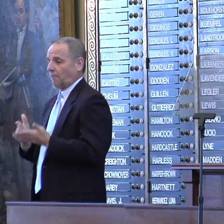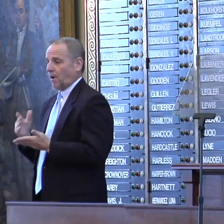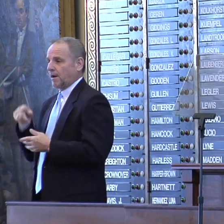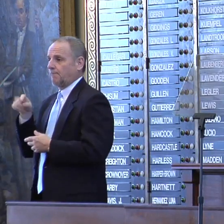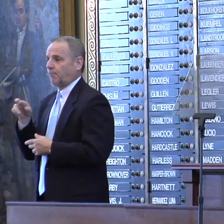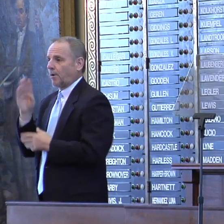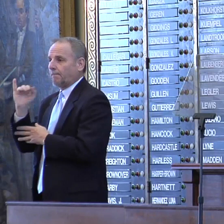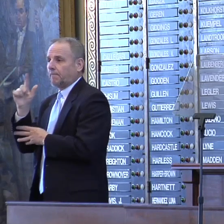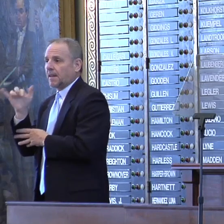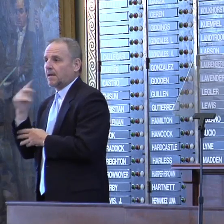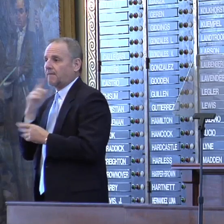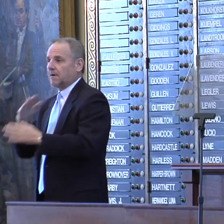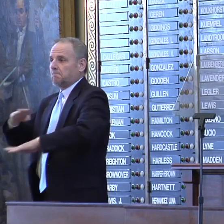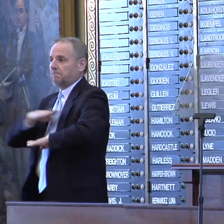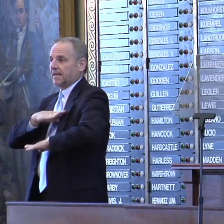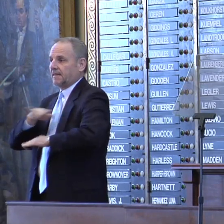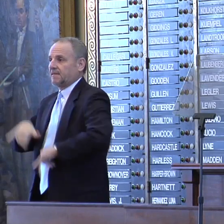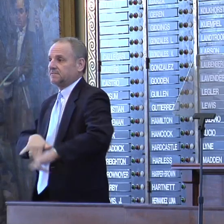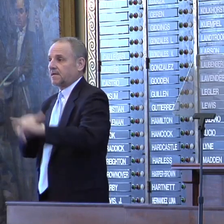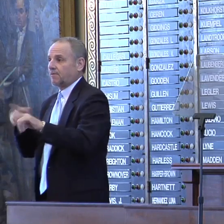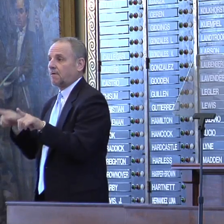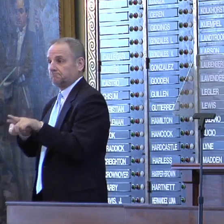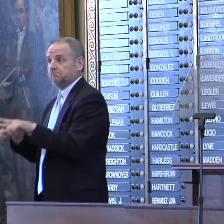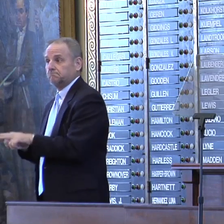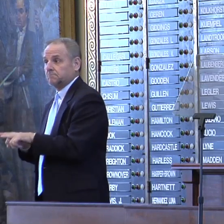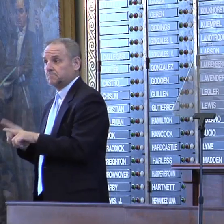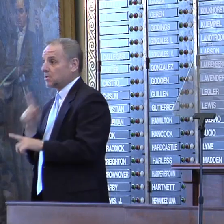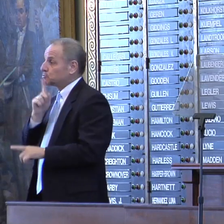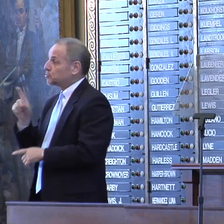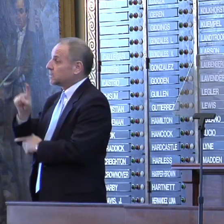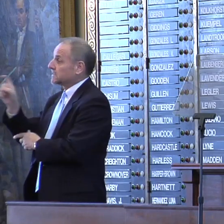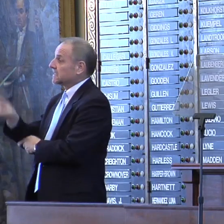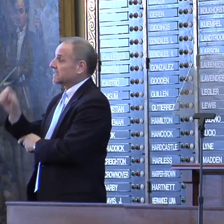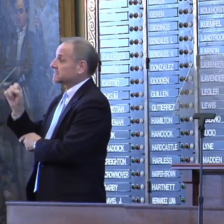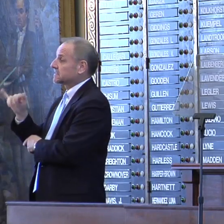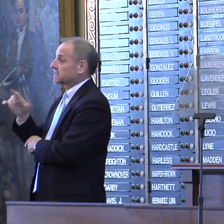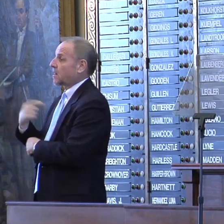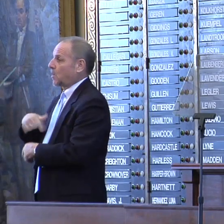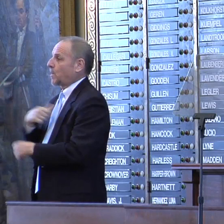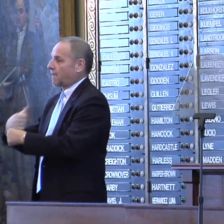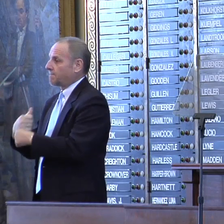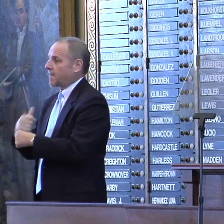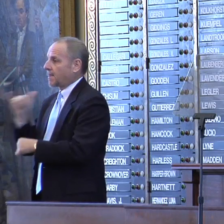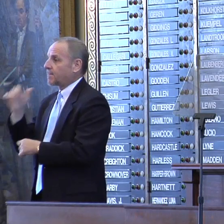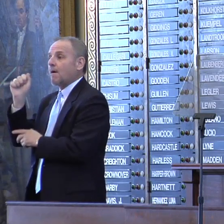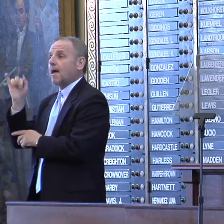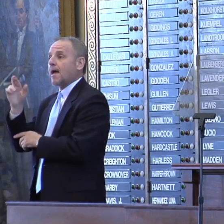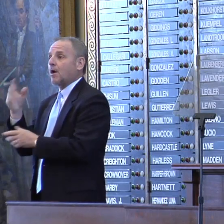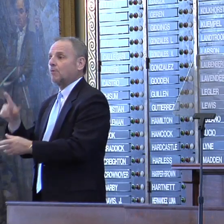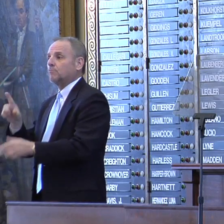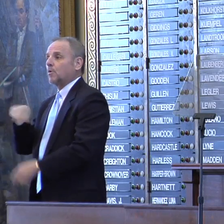per billion of meeting the standard as well. In true Texas style, we made those air quality